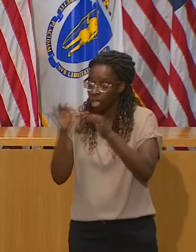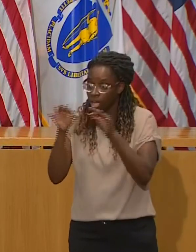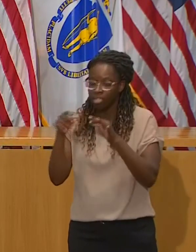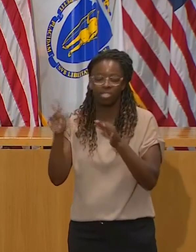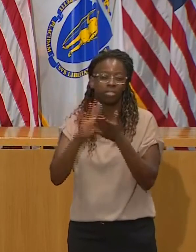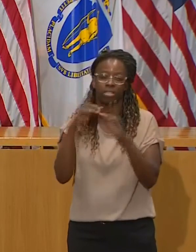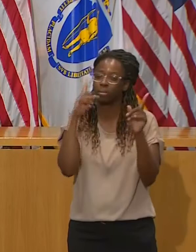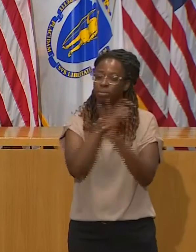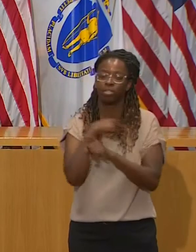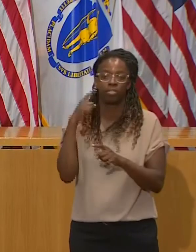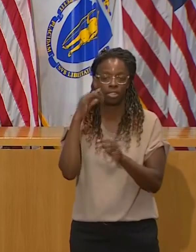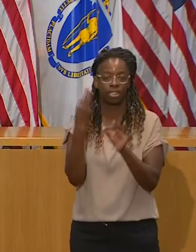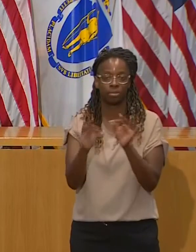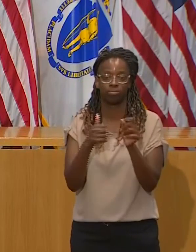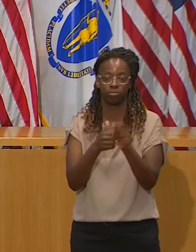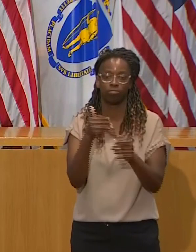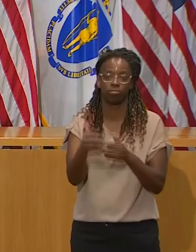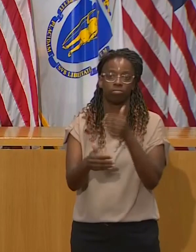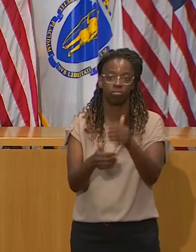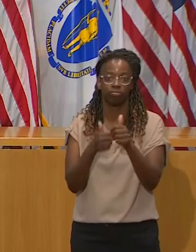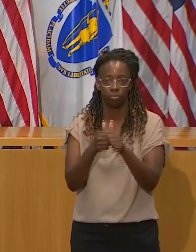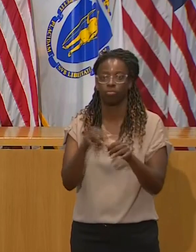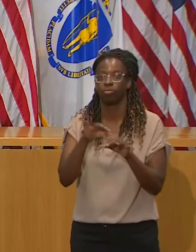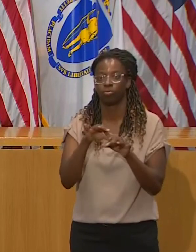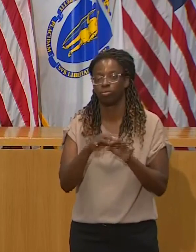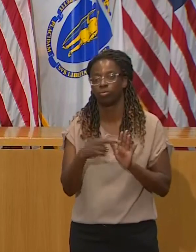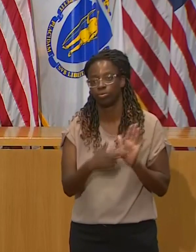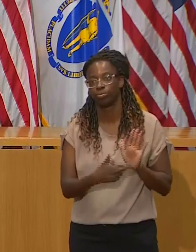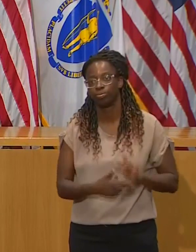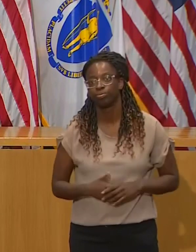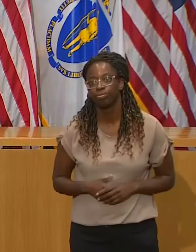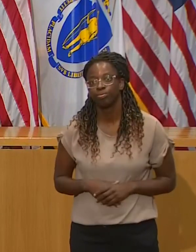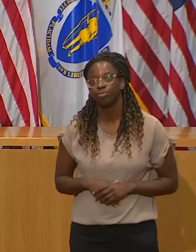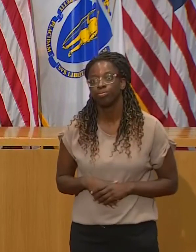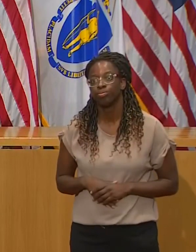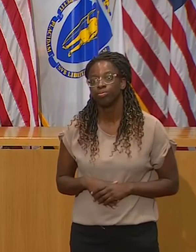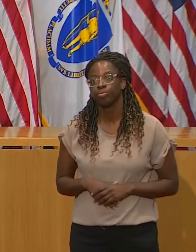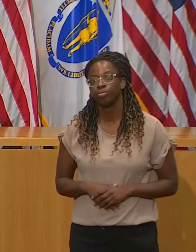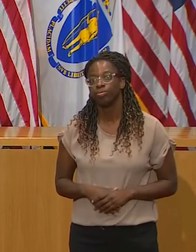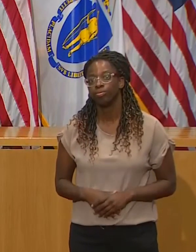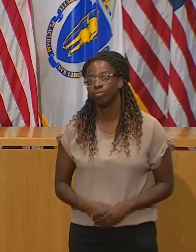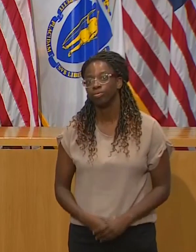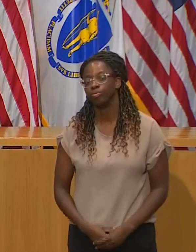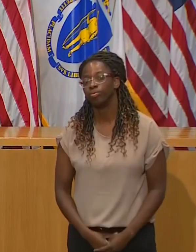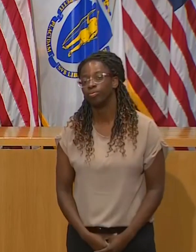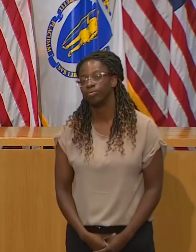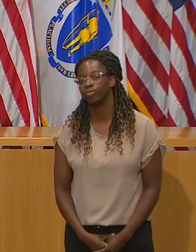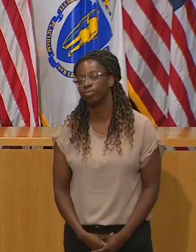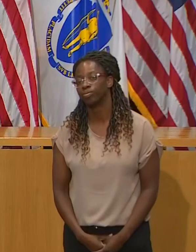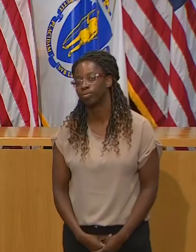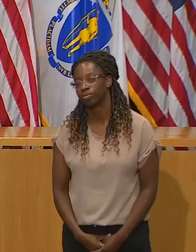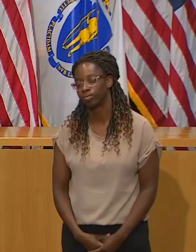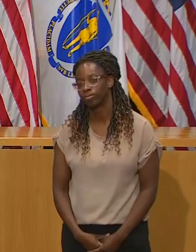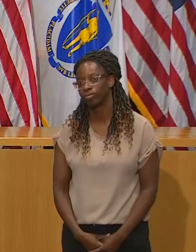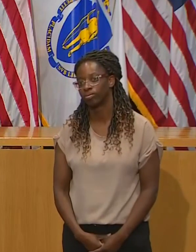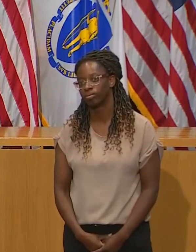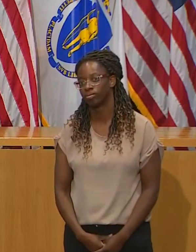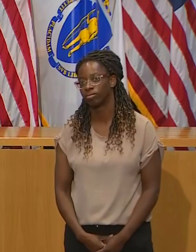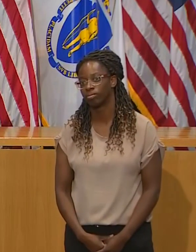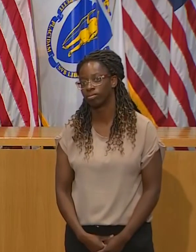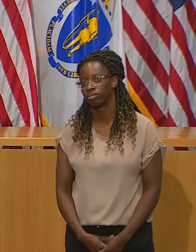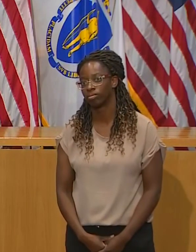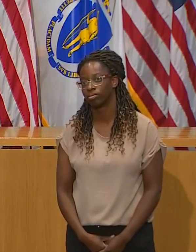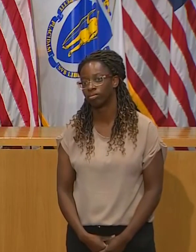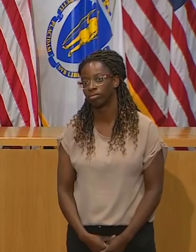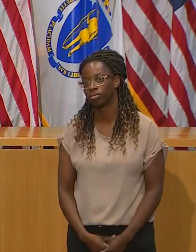I'm going to vote for him for reasons I discussed previously. I've also said I'm not going to vote for the president. And I've also said that